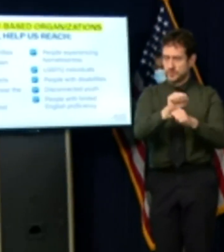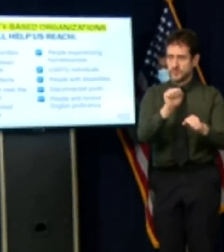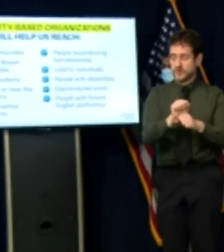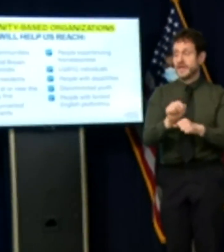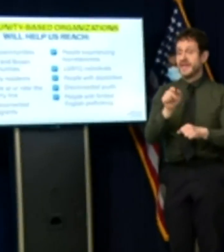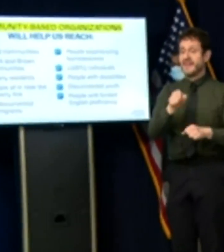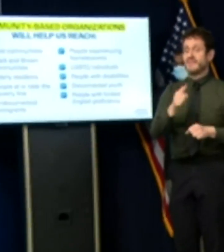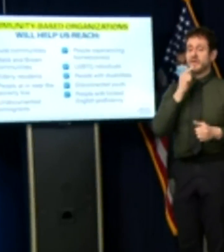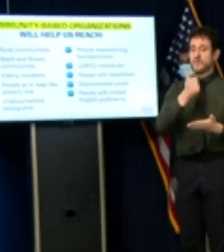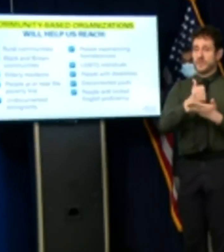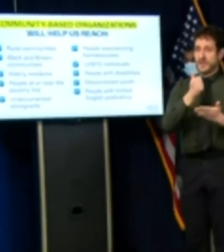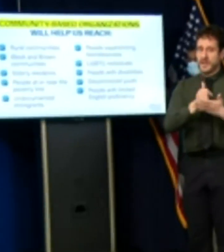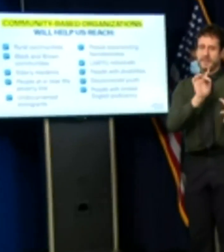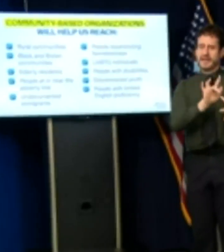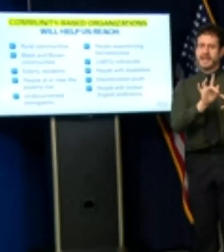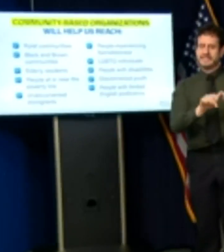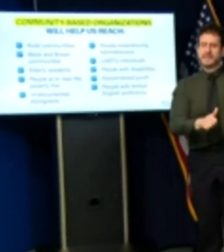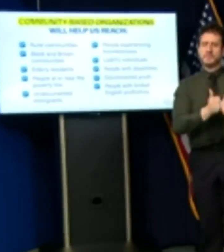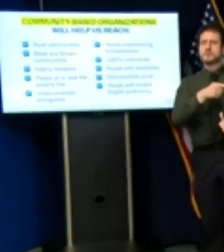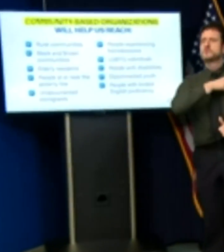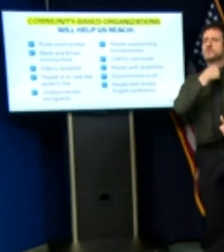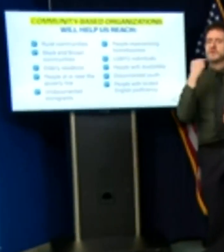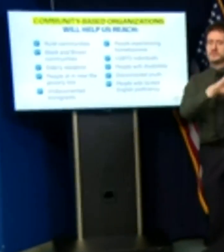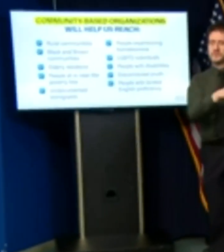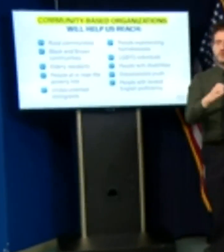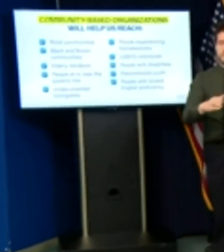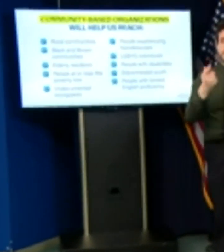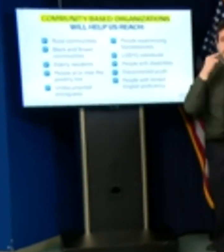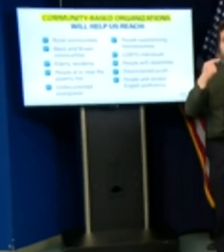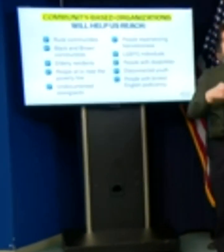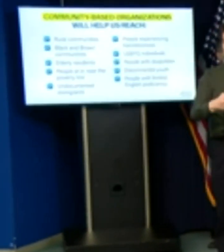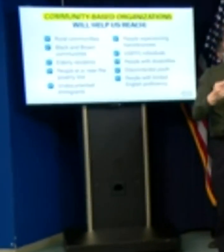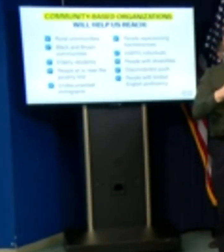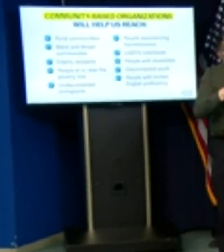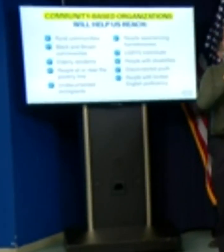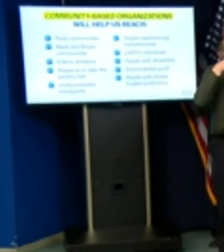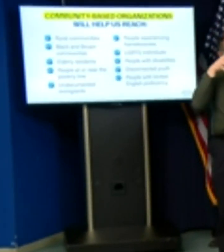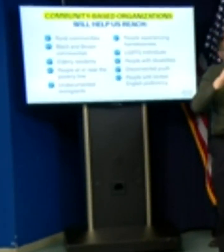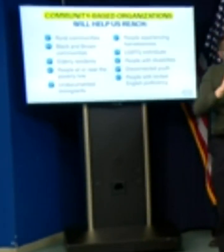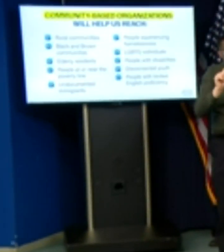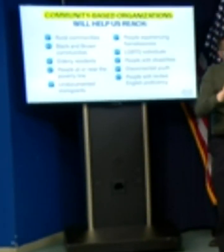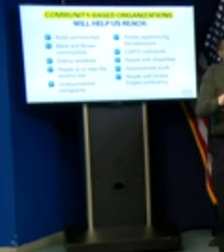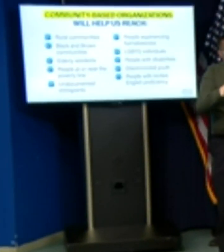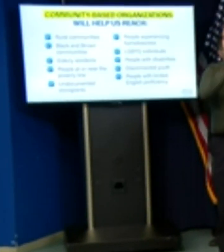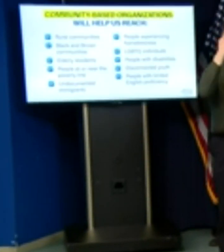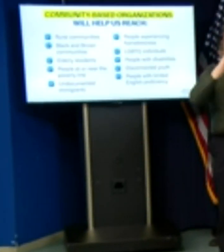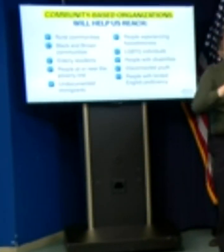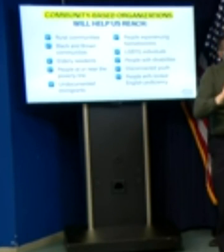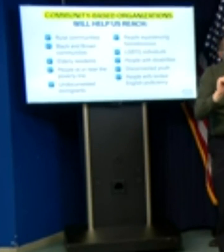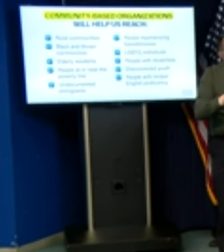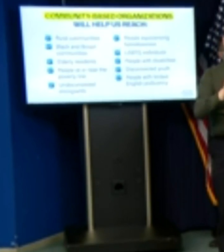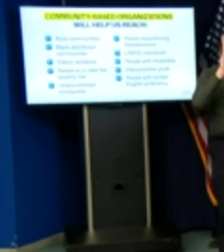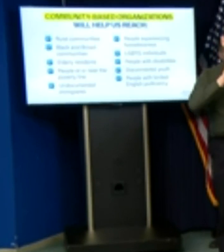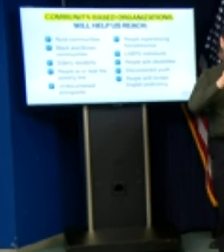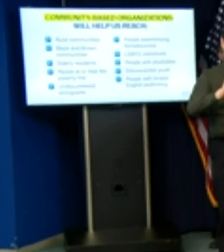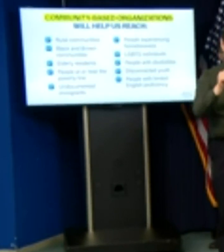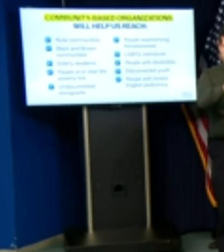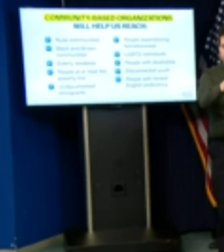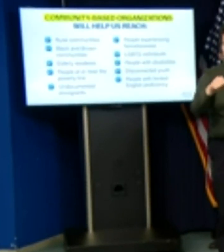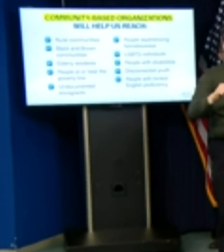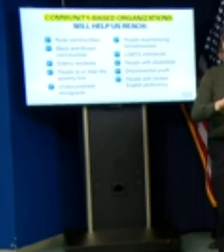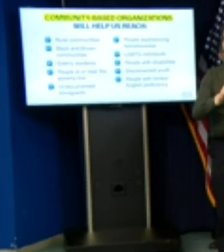groups in this pandemic that includes rural communities black and brown communities elderly residents